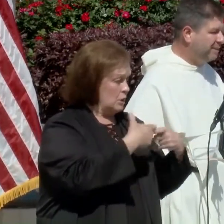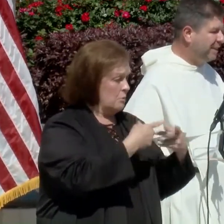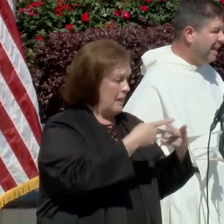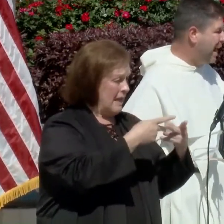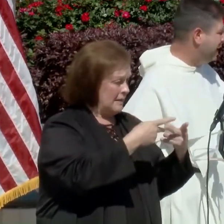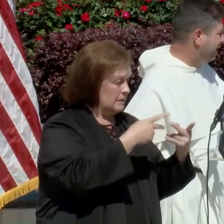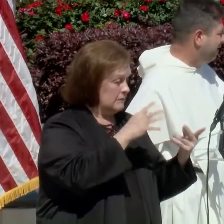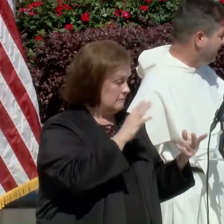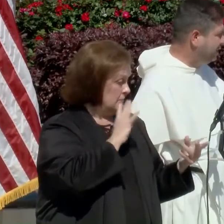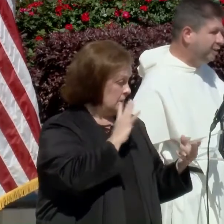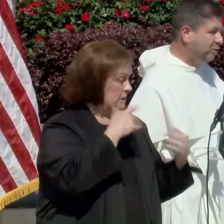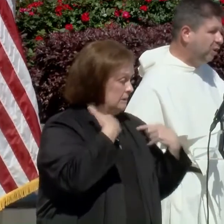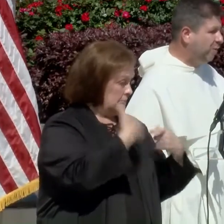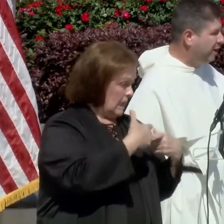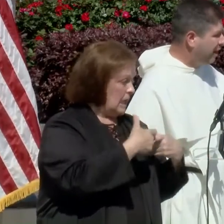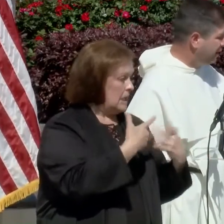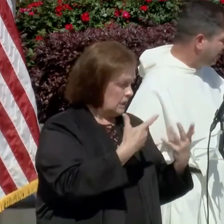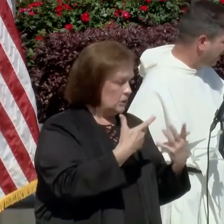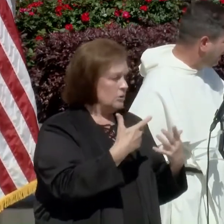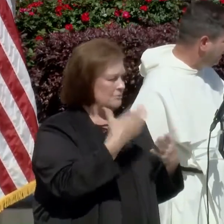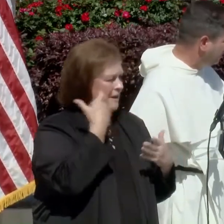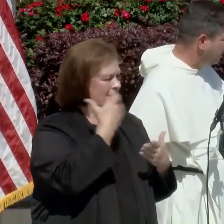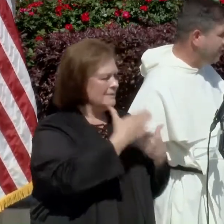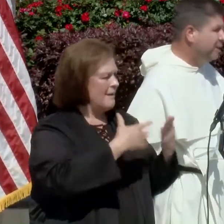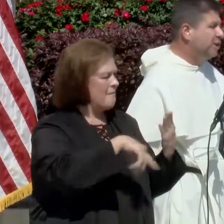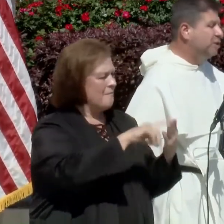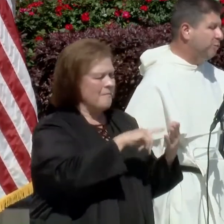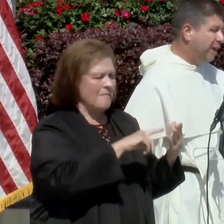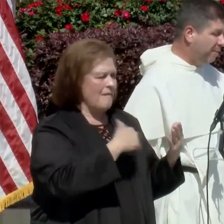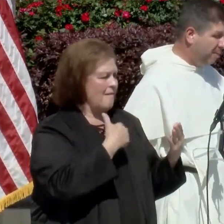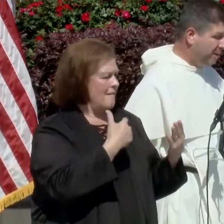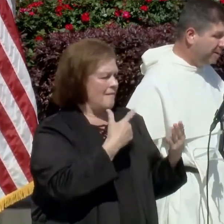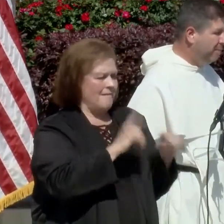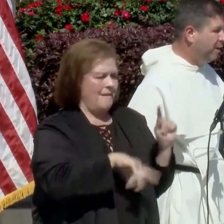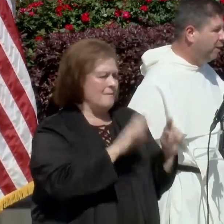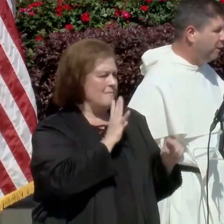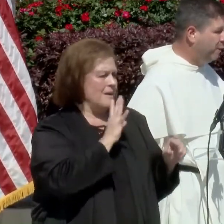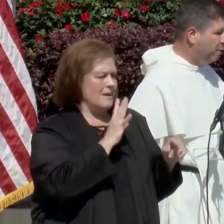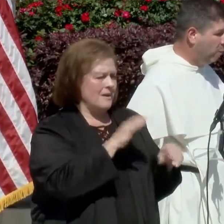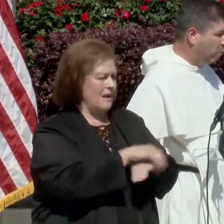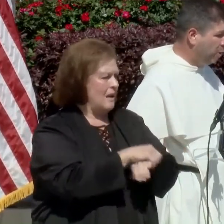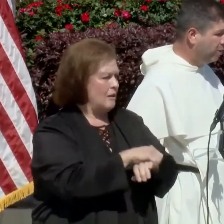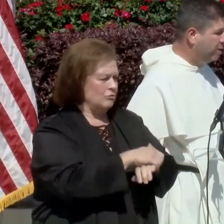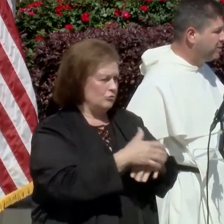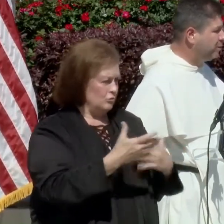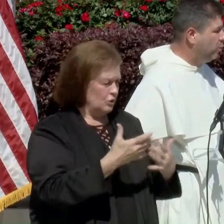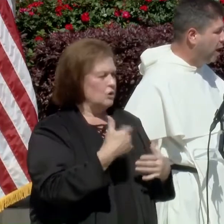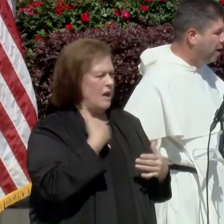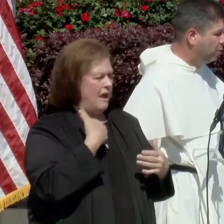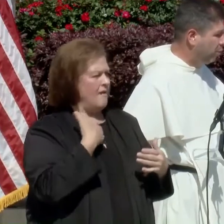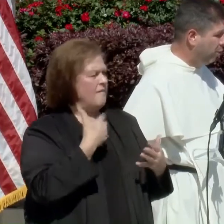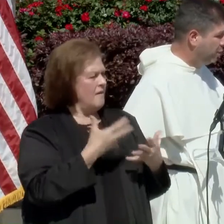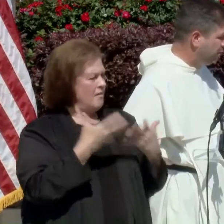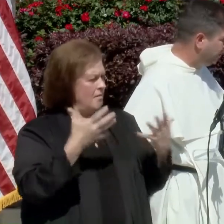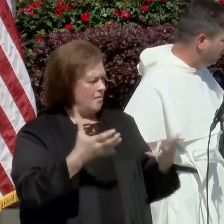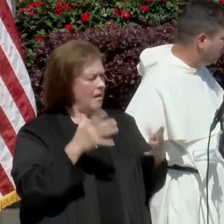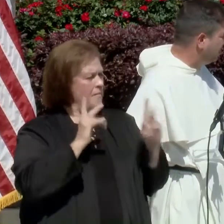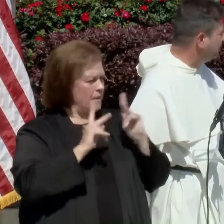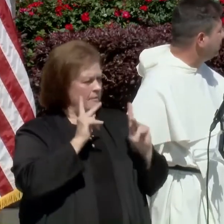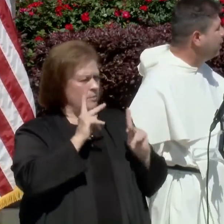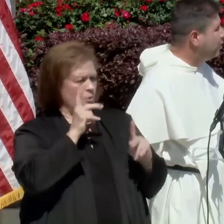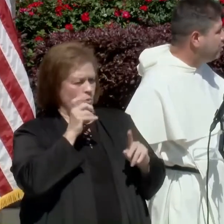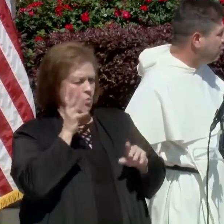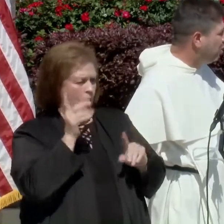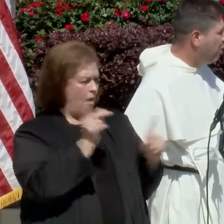Hispanics lack the ability to communicate in English. So we got a big number of workers who are going to be